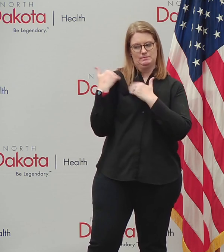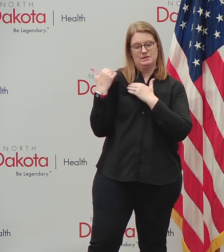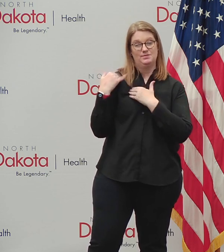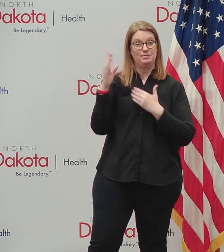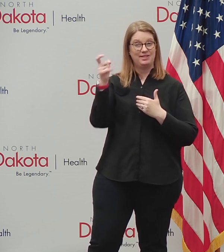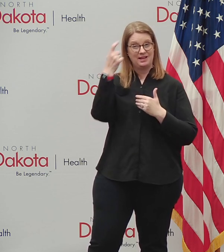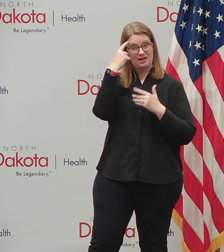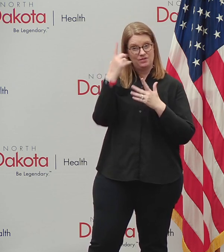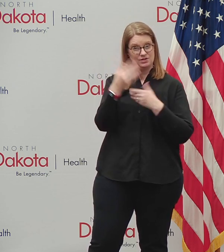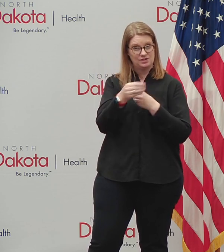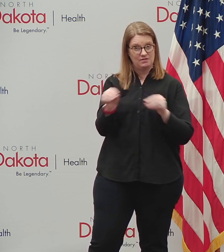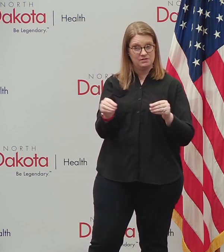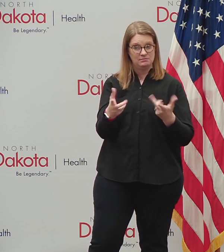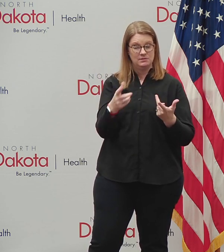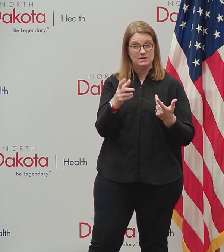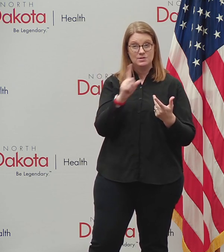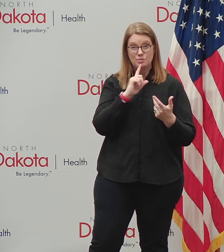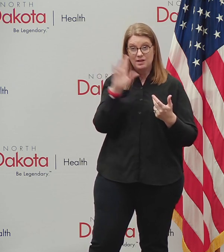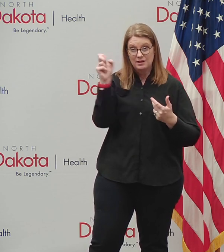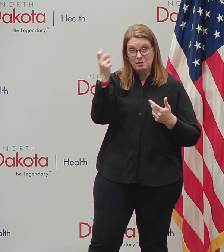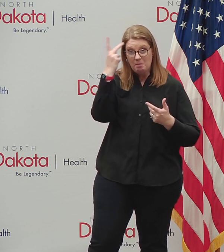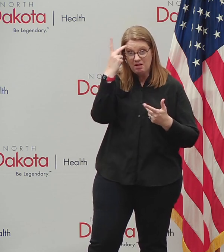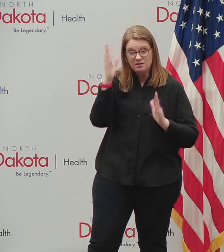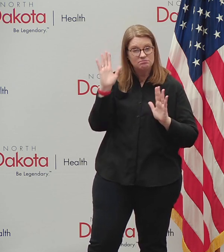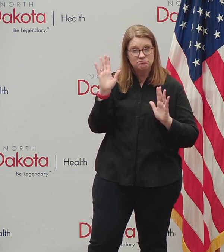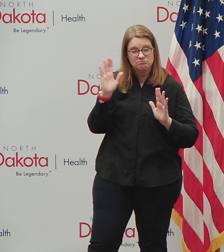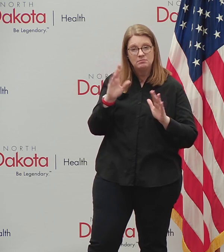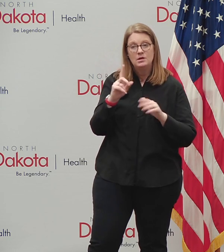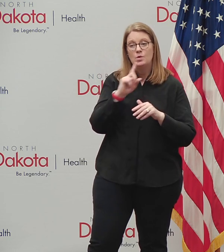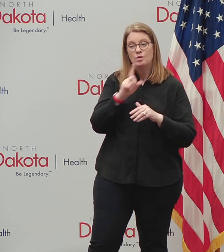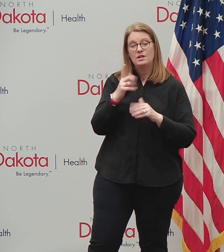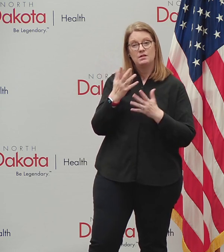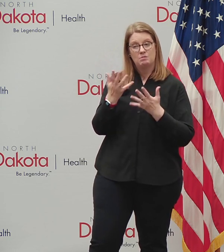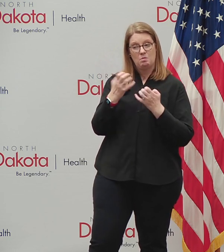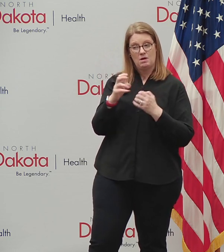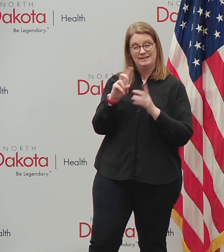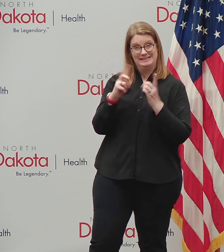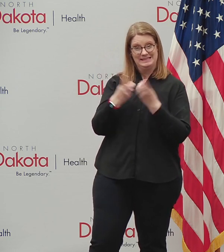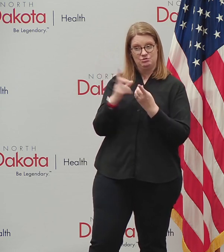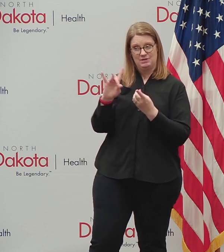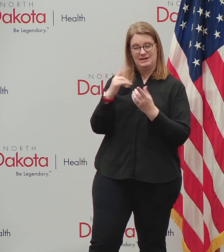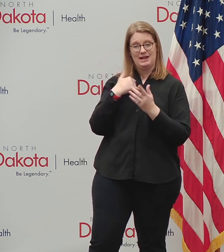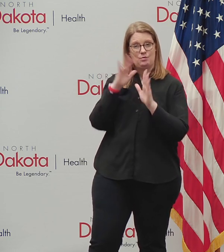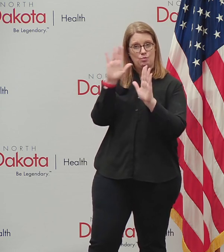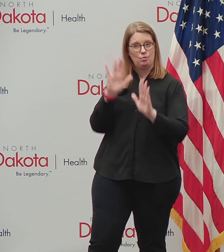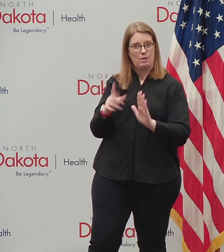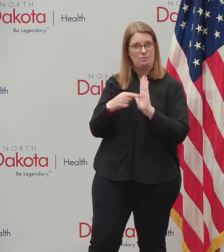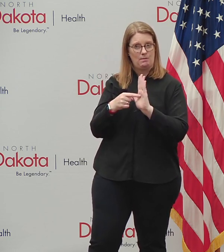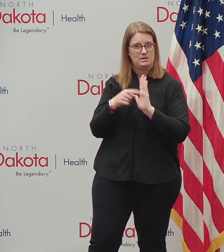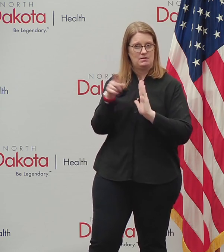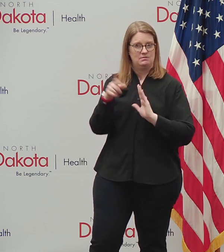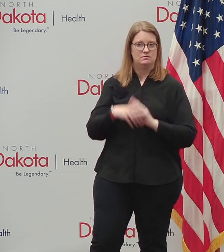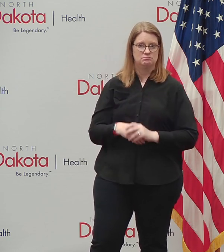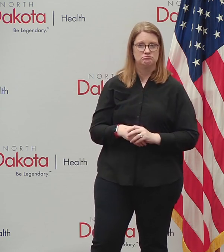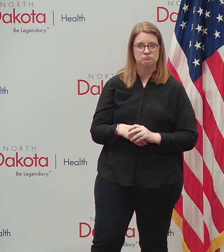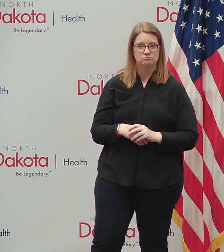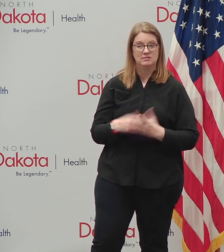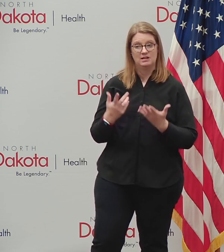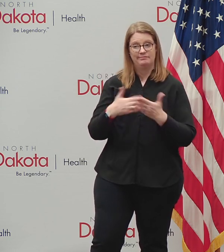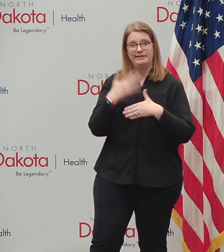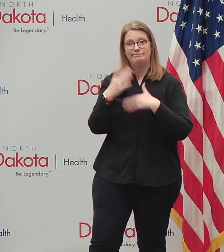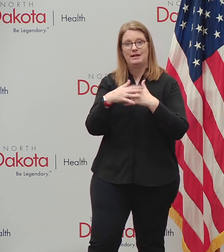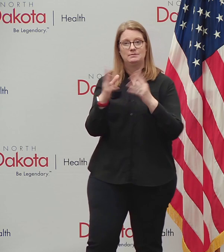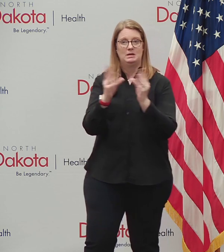And it really wasn't about politics. was ensuring that the people of district eight have a great representative to, uh, to represent them in the upcoming legislature.